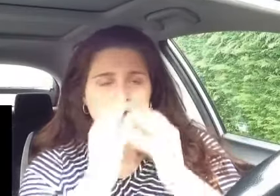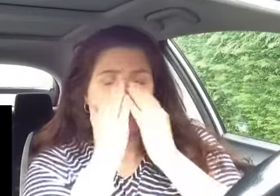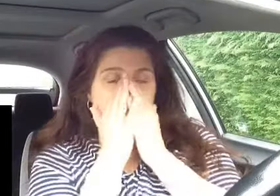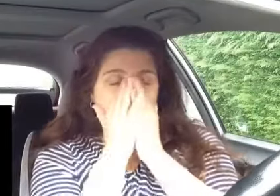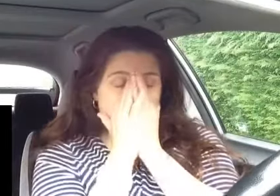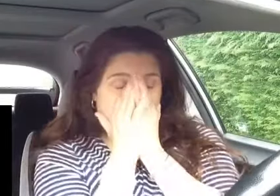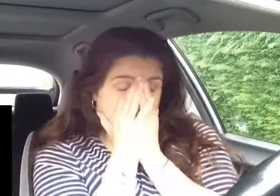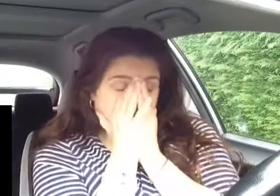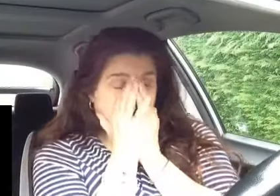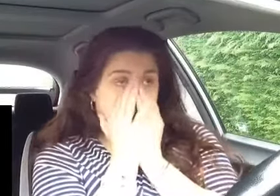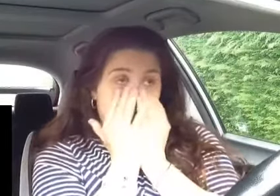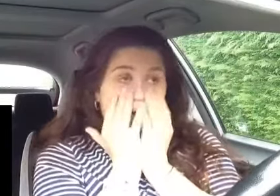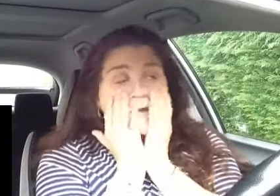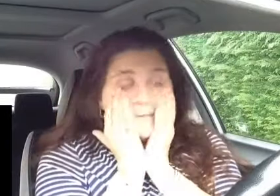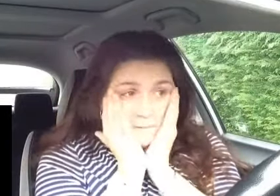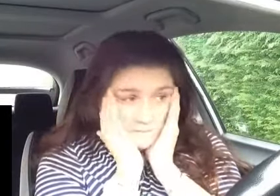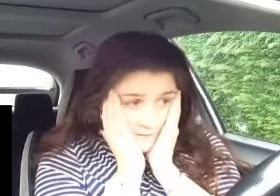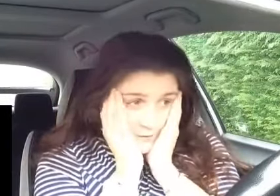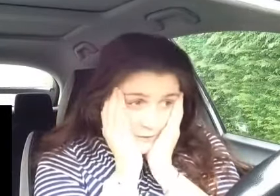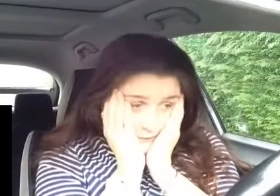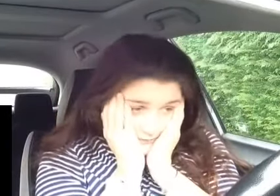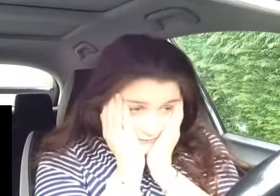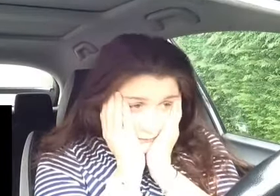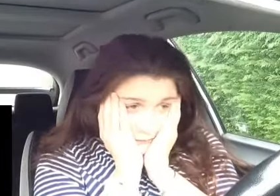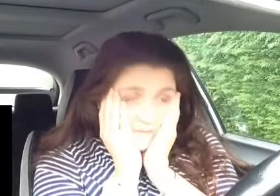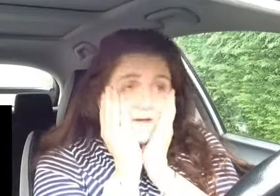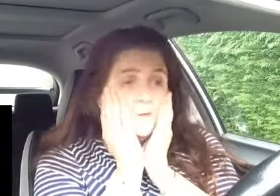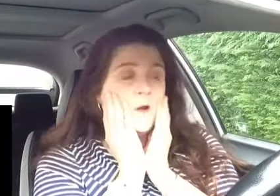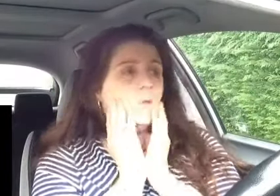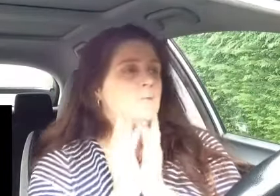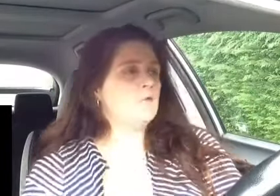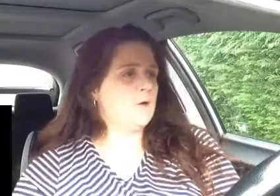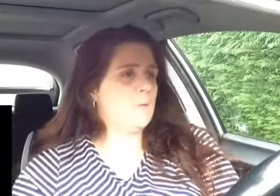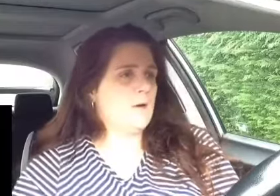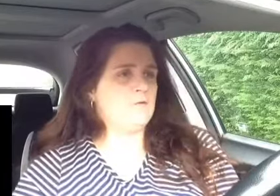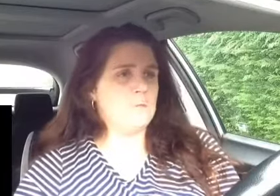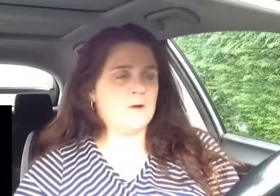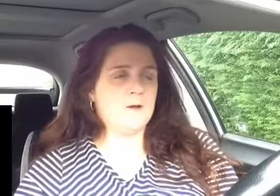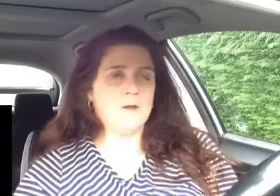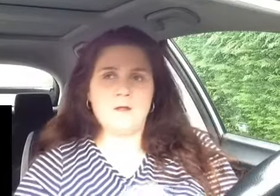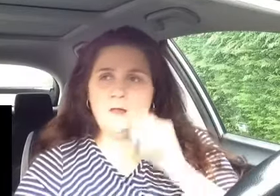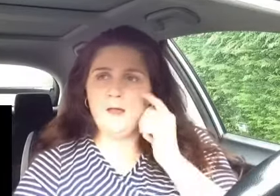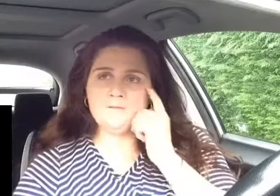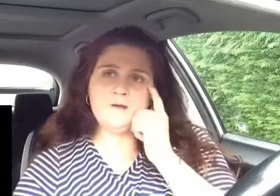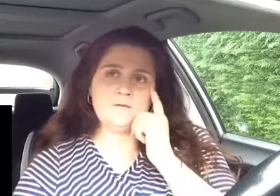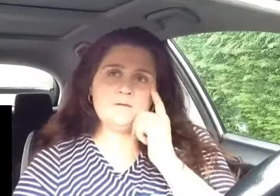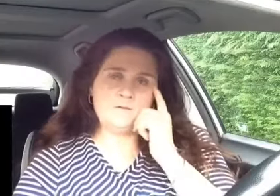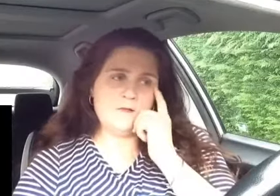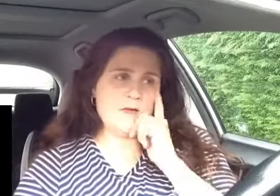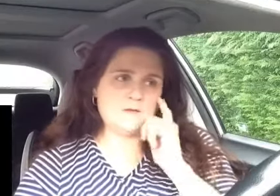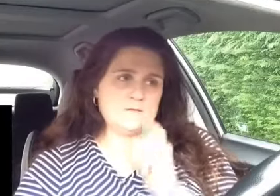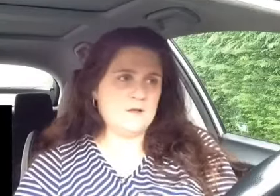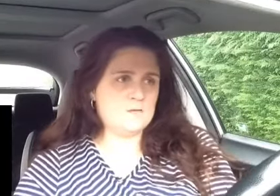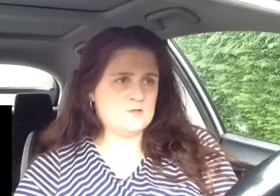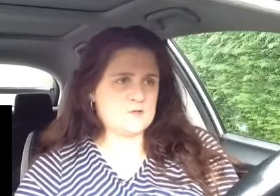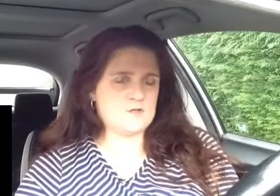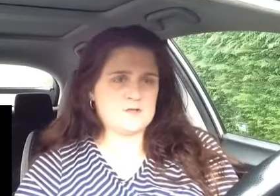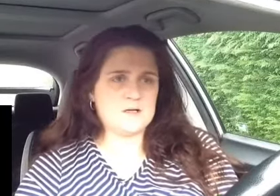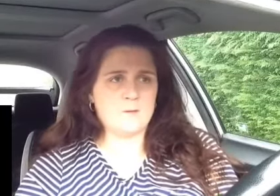the um coverage of the you know obviously you know what I'm talking about everybody and to listen to that it's just a little